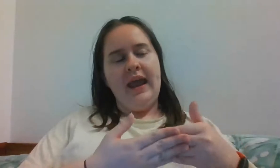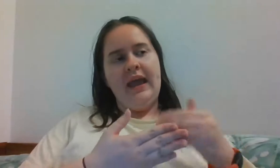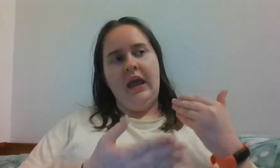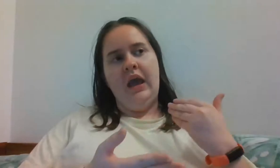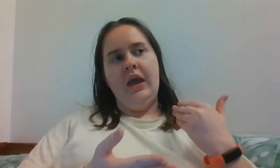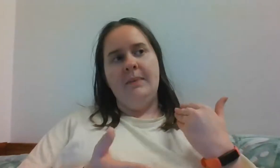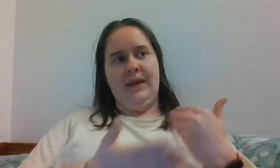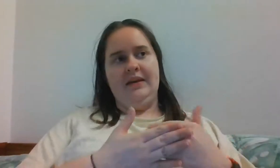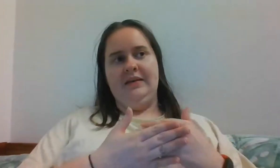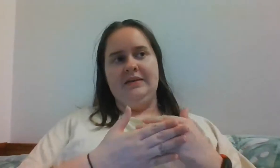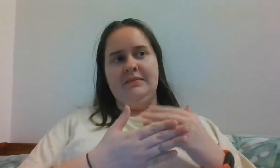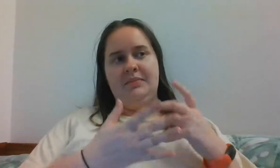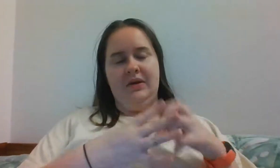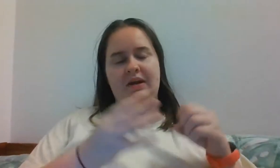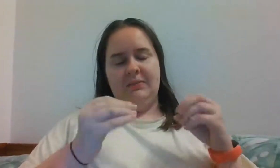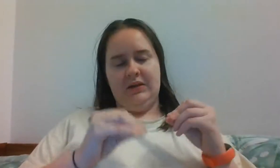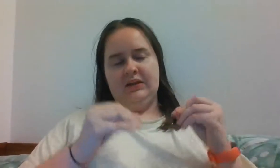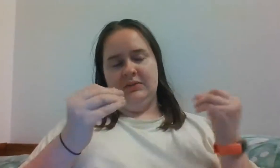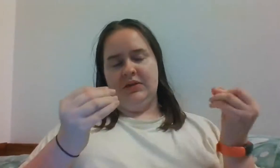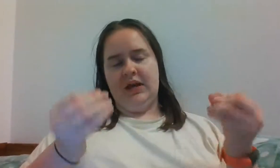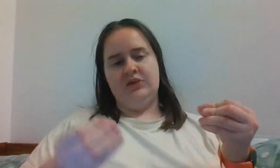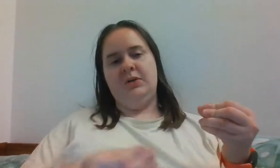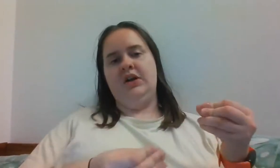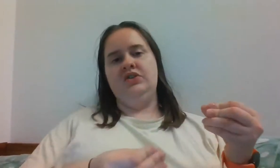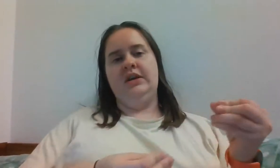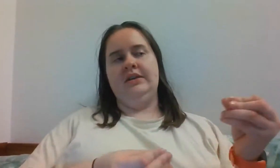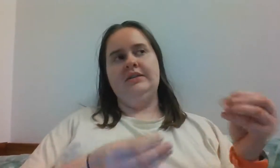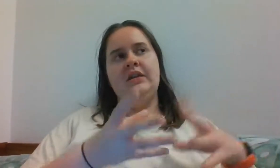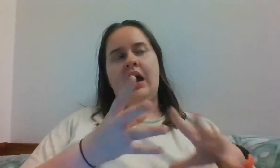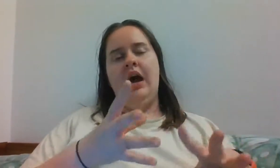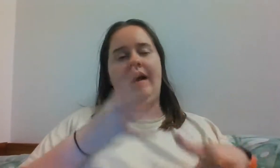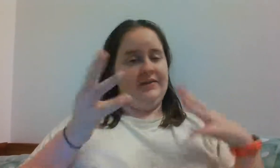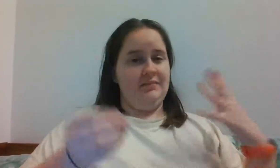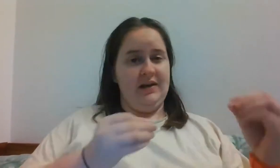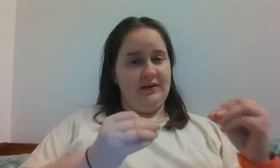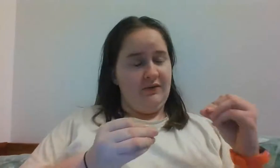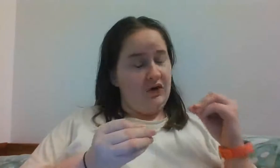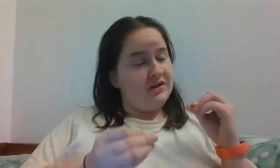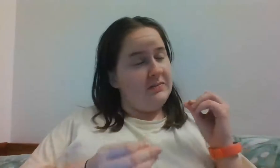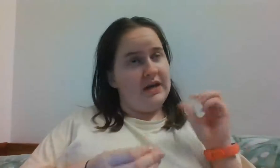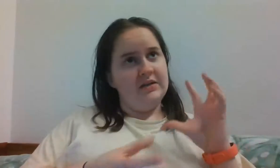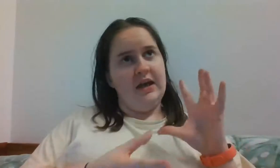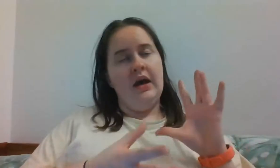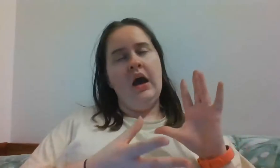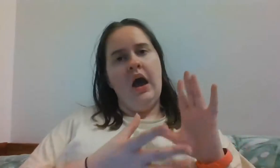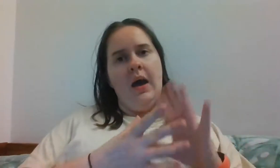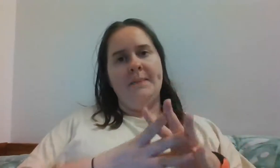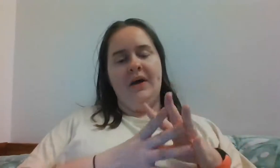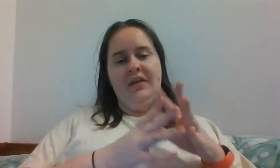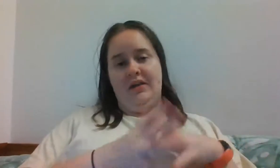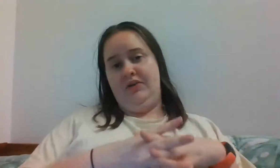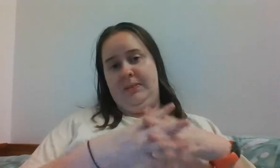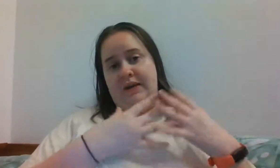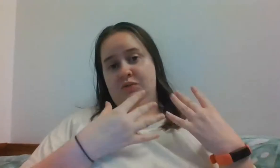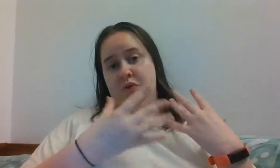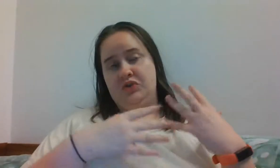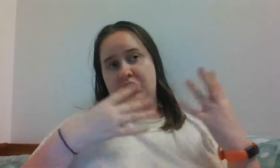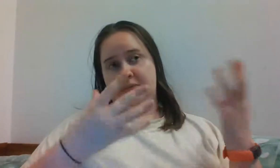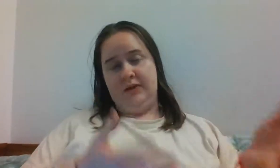because but because it was a cash purchase I'd completely forgotten about it but that £3 was to my